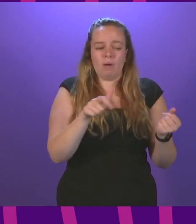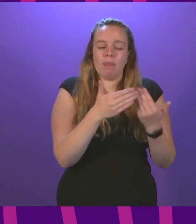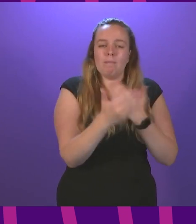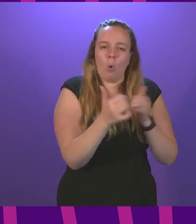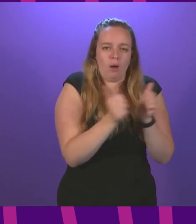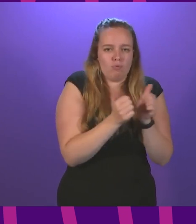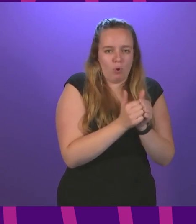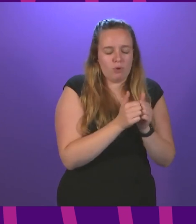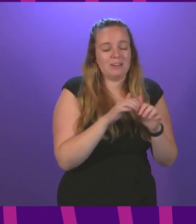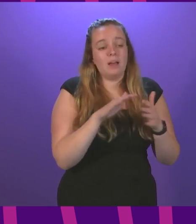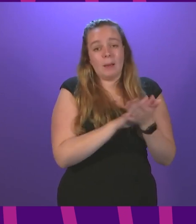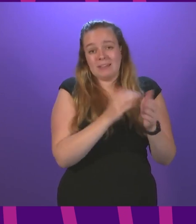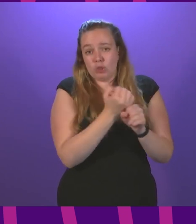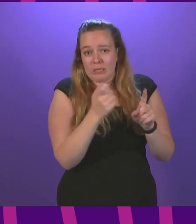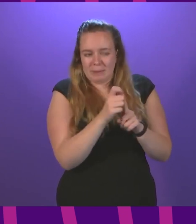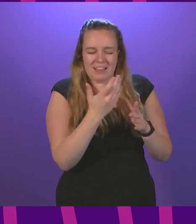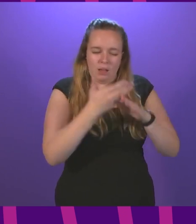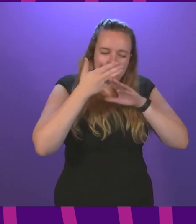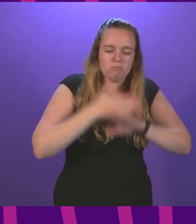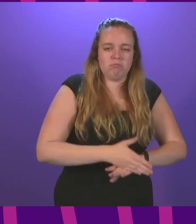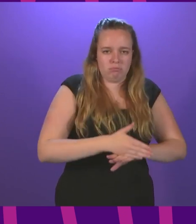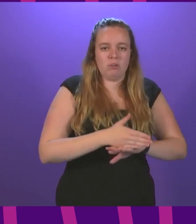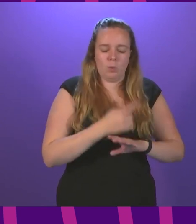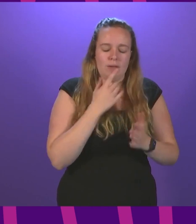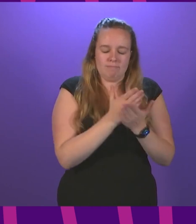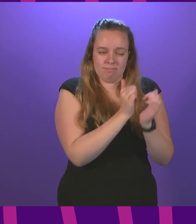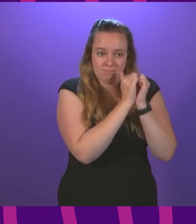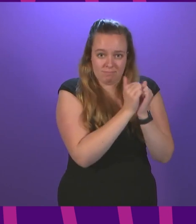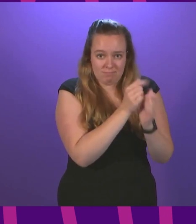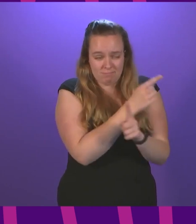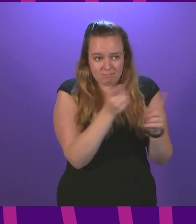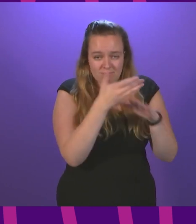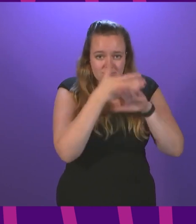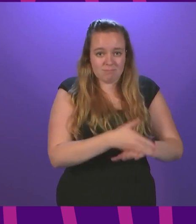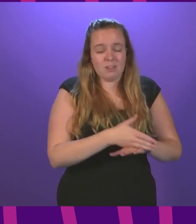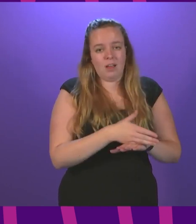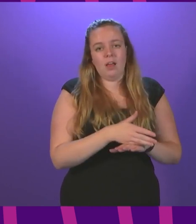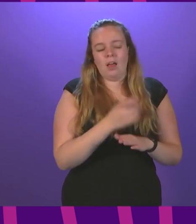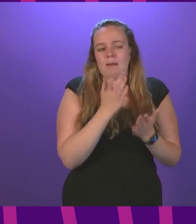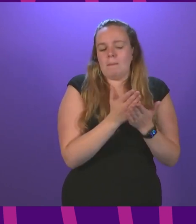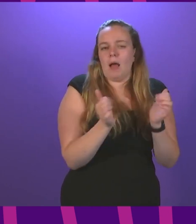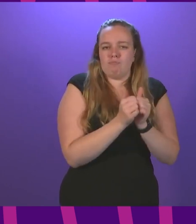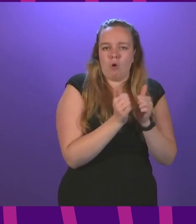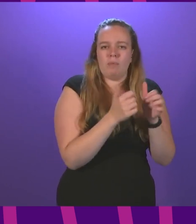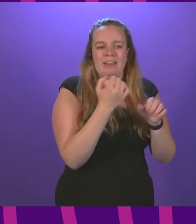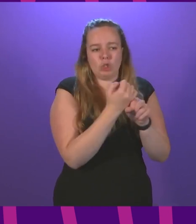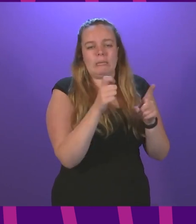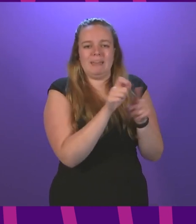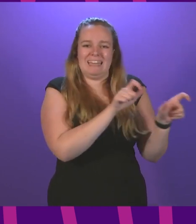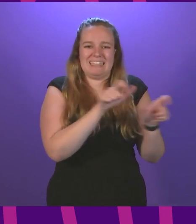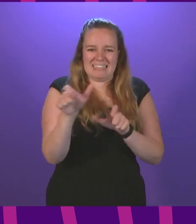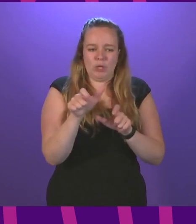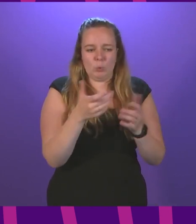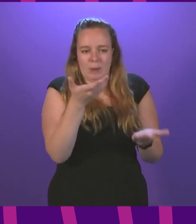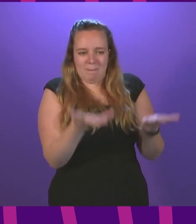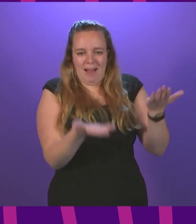appropriate and therefore gps who are working extremely hard and we are deeply grateful to them for what they are doing it's appropriate that gps continue to